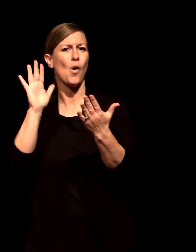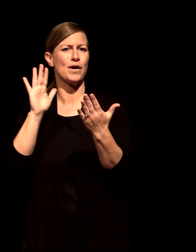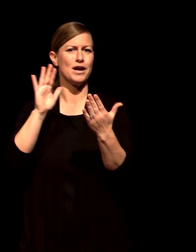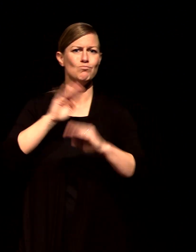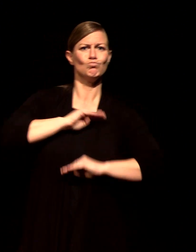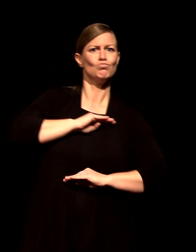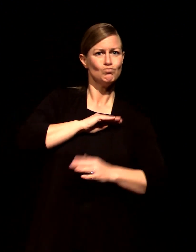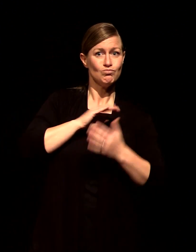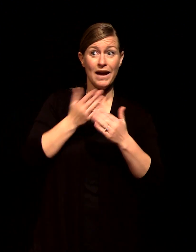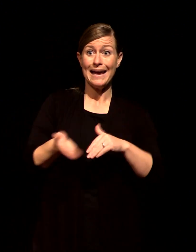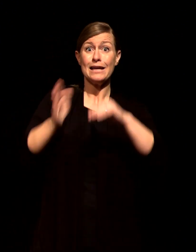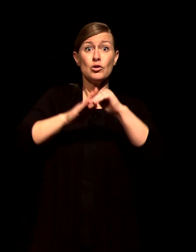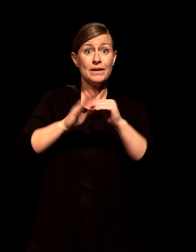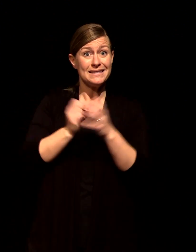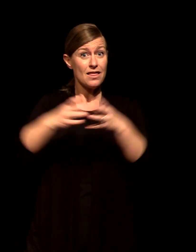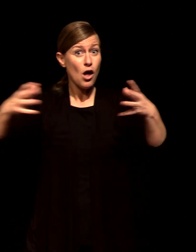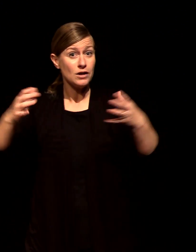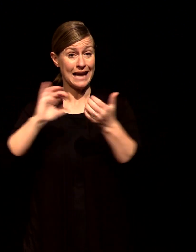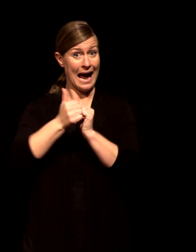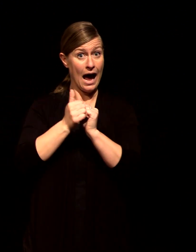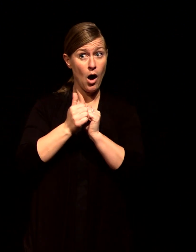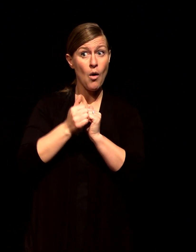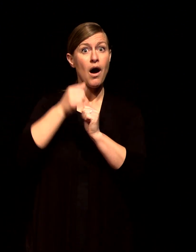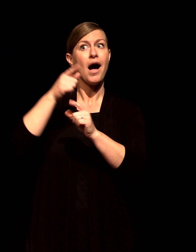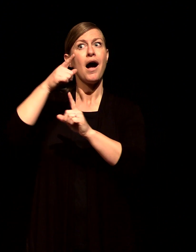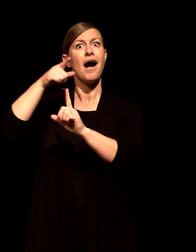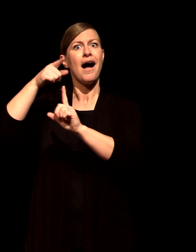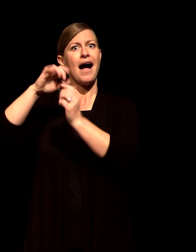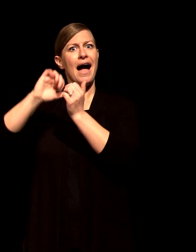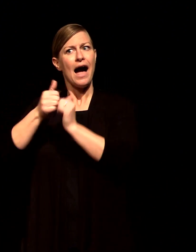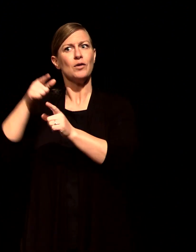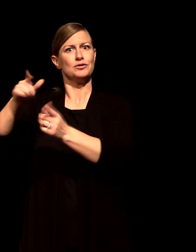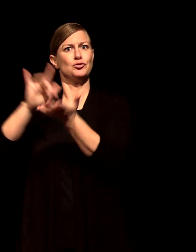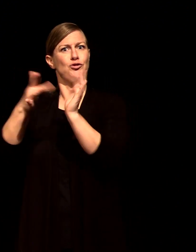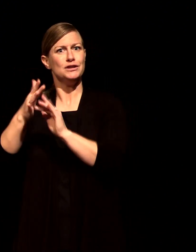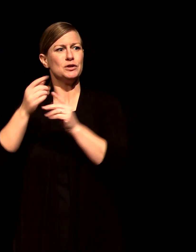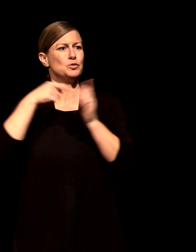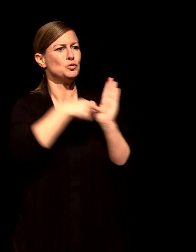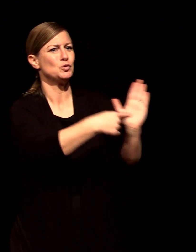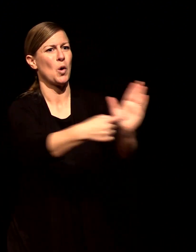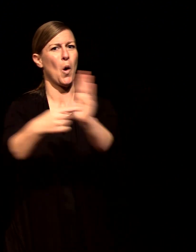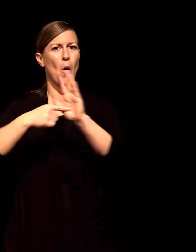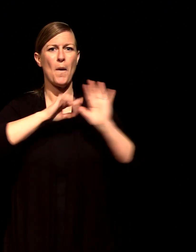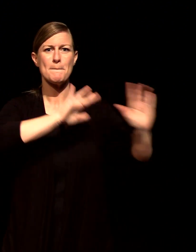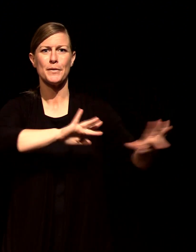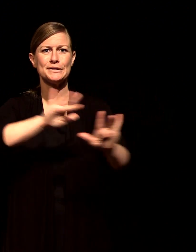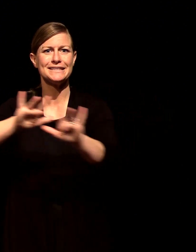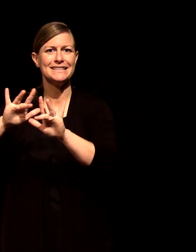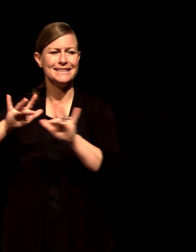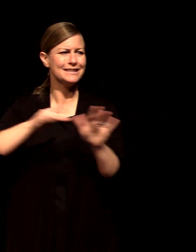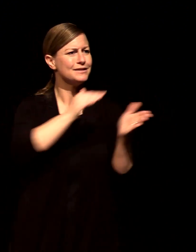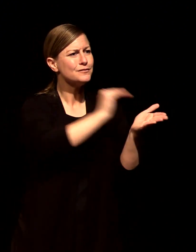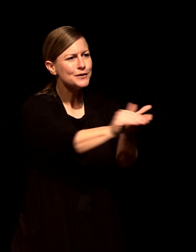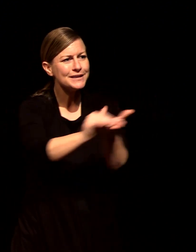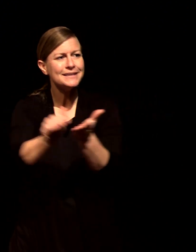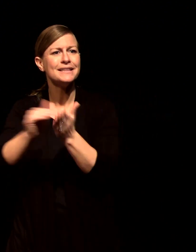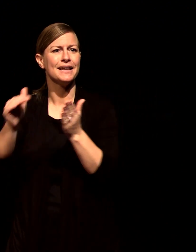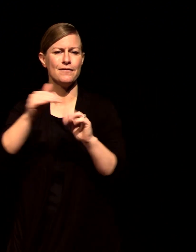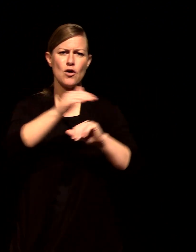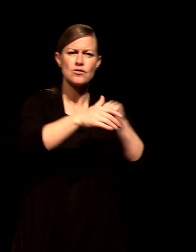showing grace and mercy in pardoning relieving and comforting his members here on earth and of